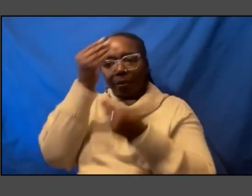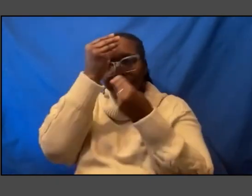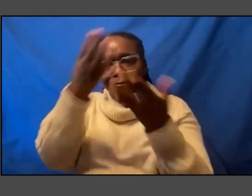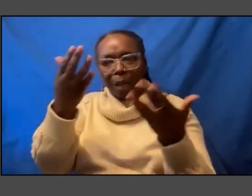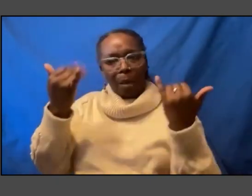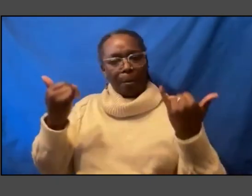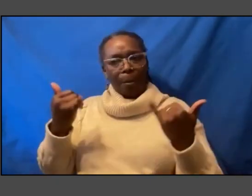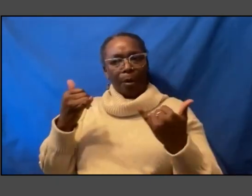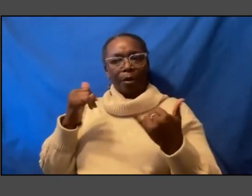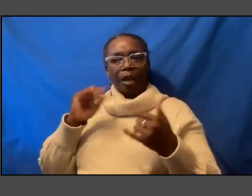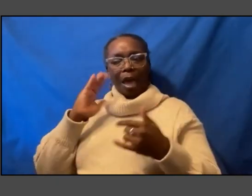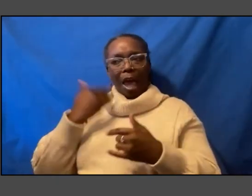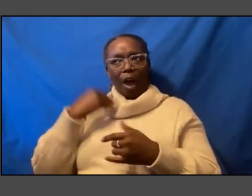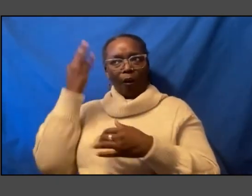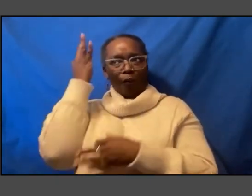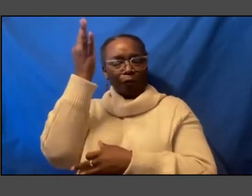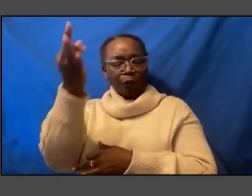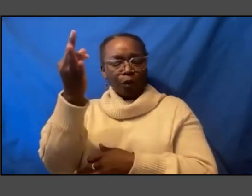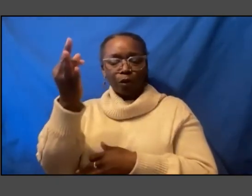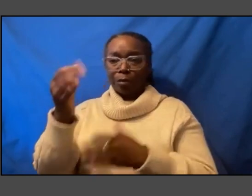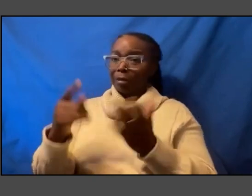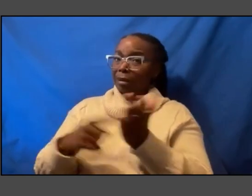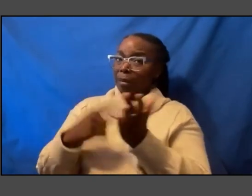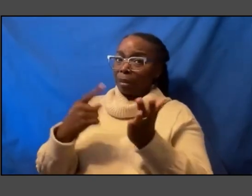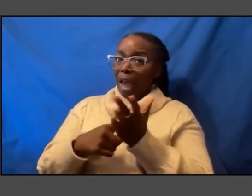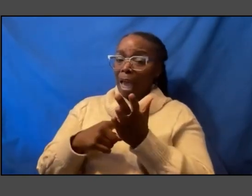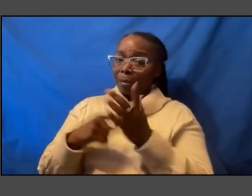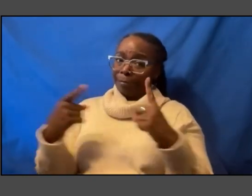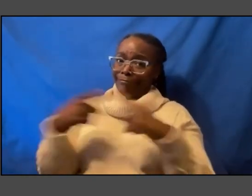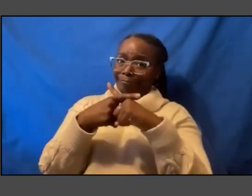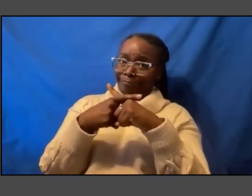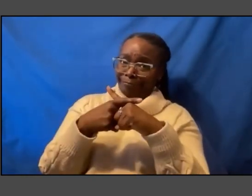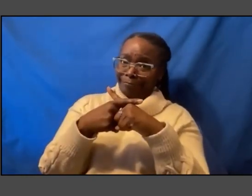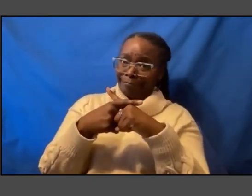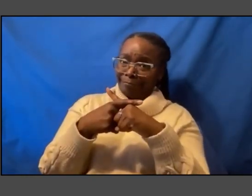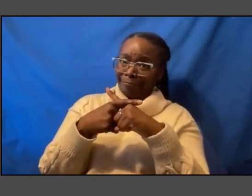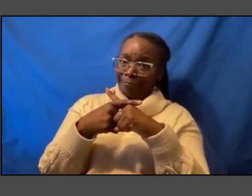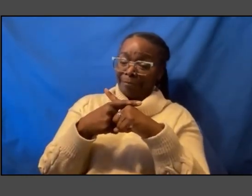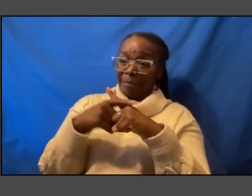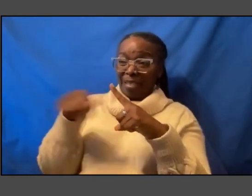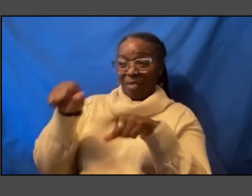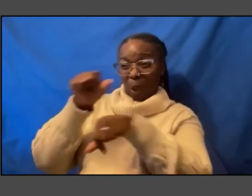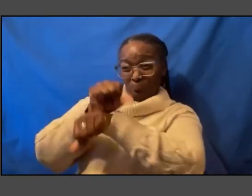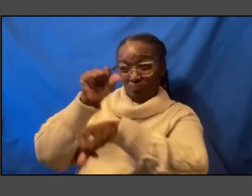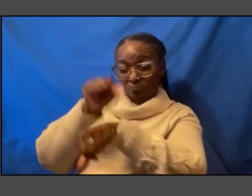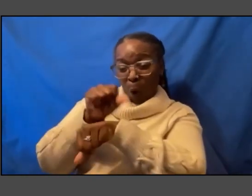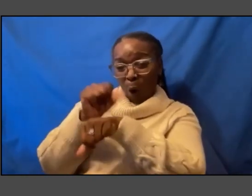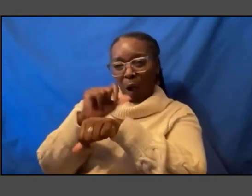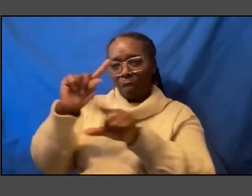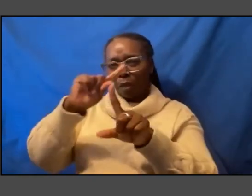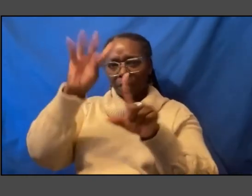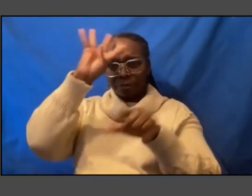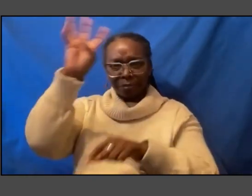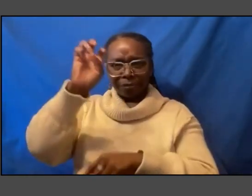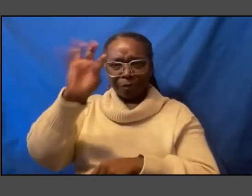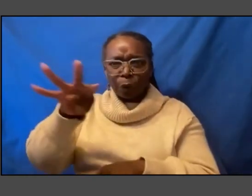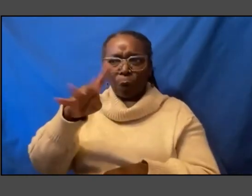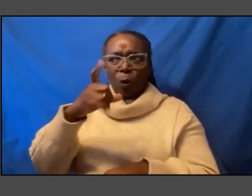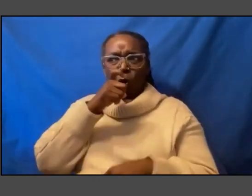sometimes in contradiction that work and those big questions about who we are and who we will become are just